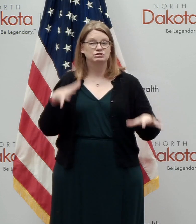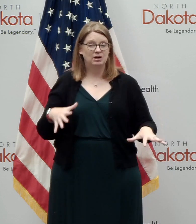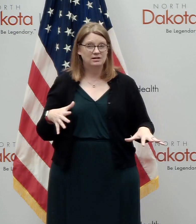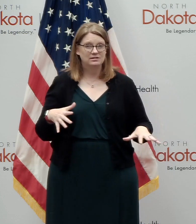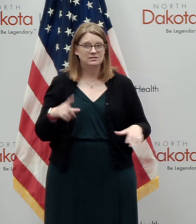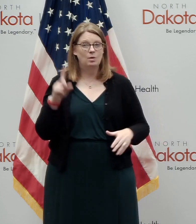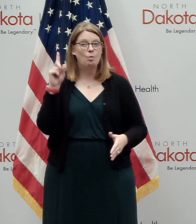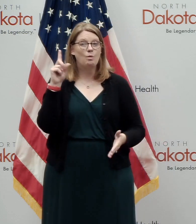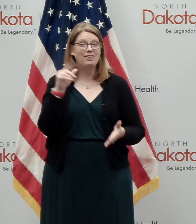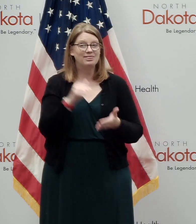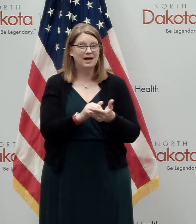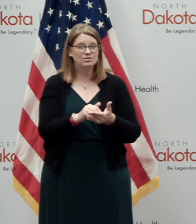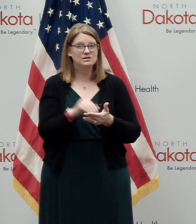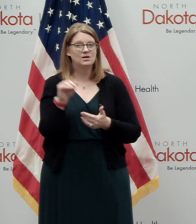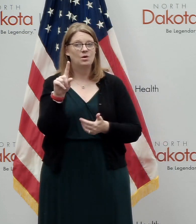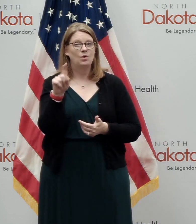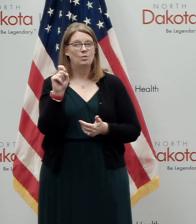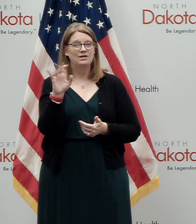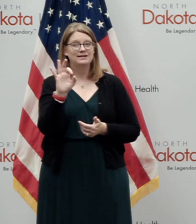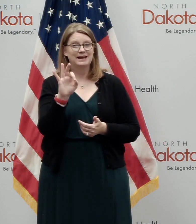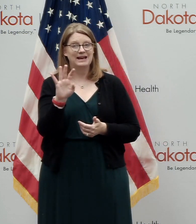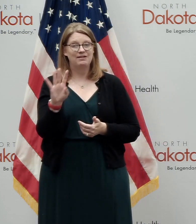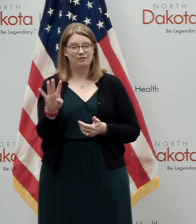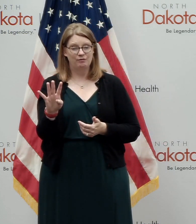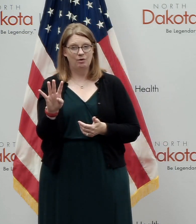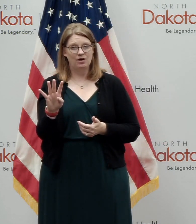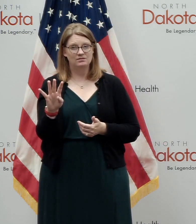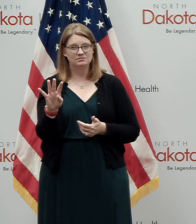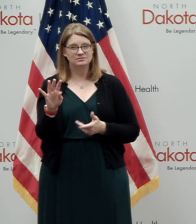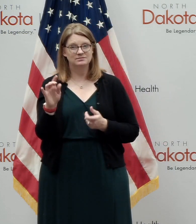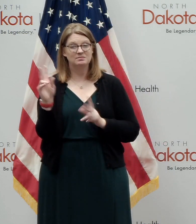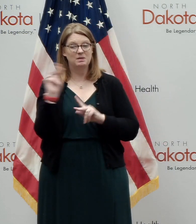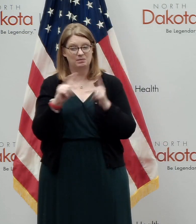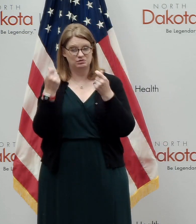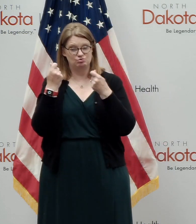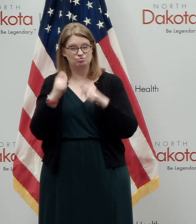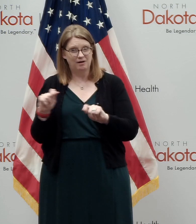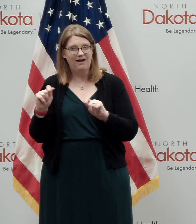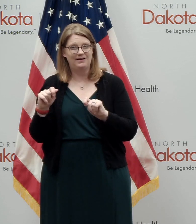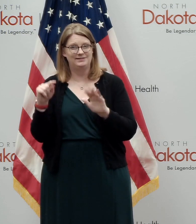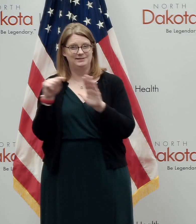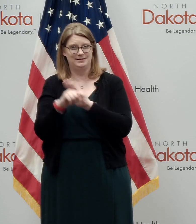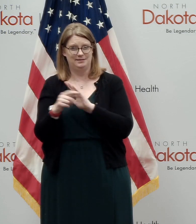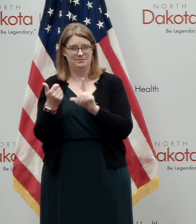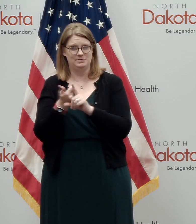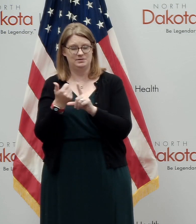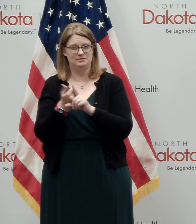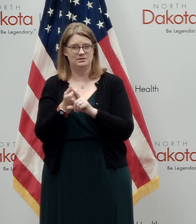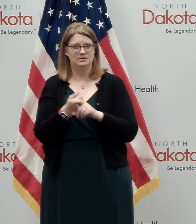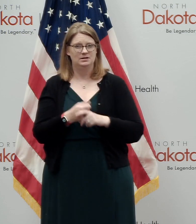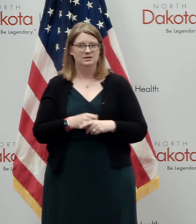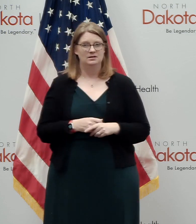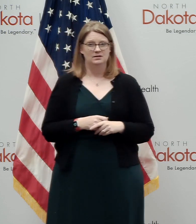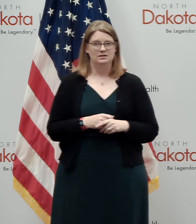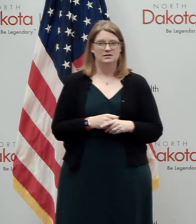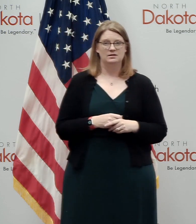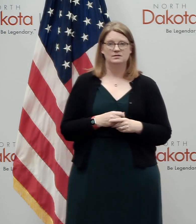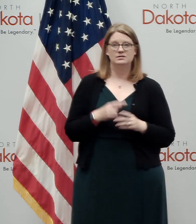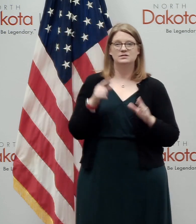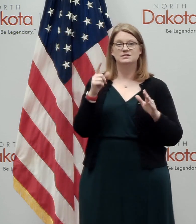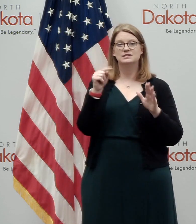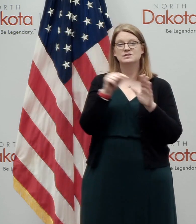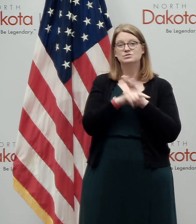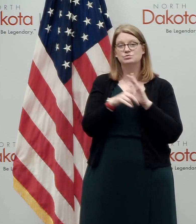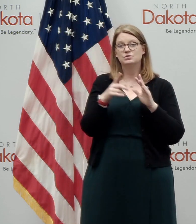-known, there was 1,194 suicide attempts. Uh, the suicide rate in North Dakota is 25